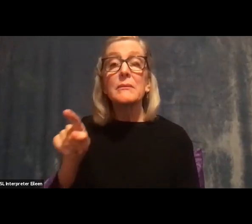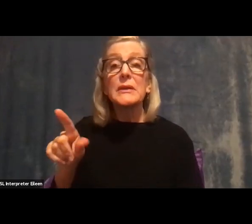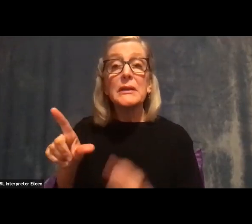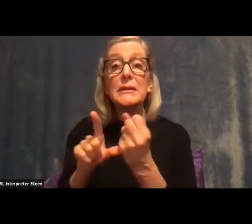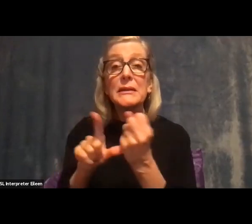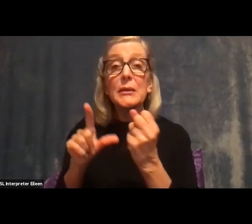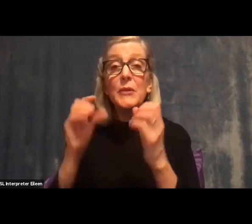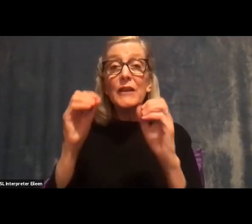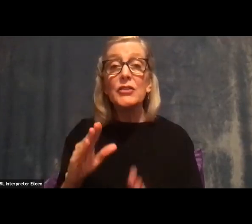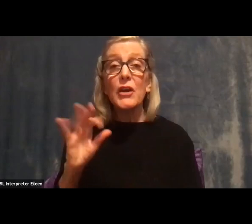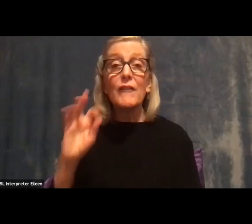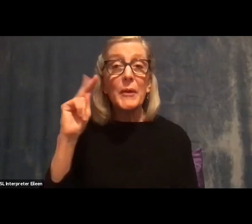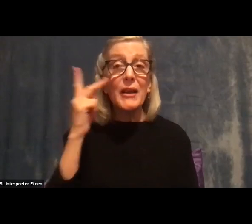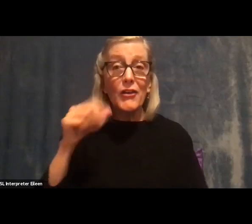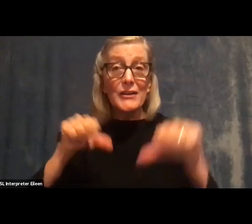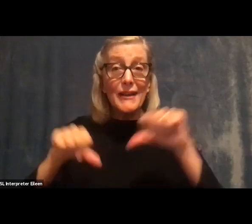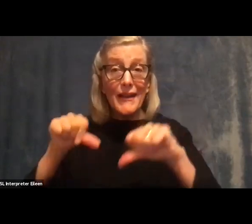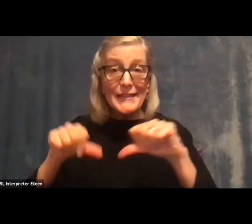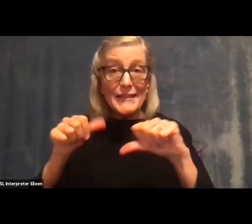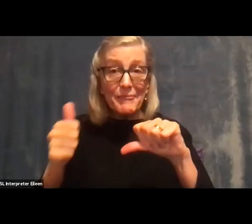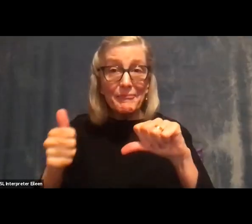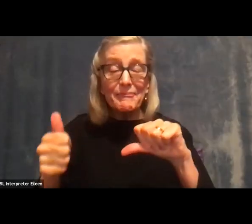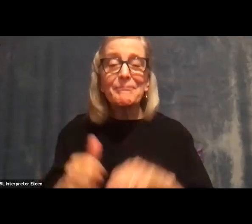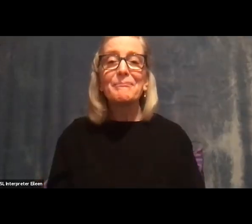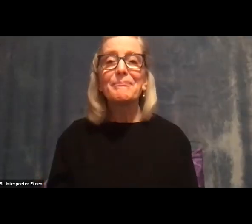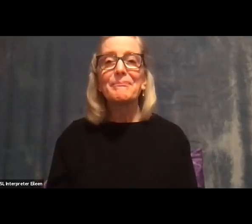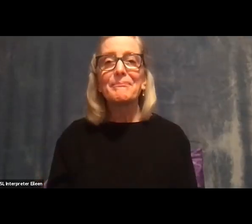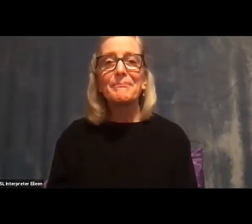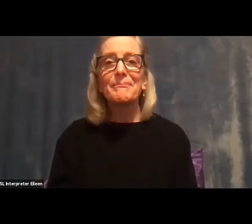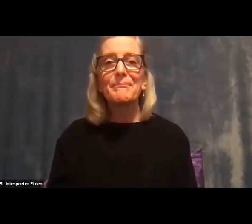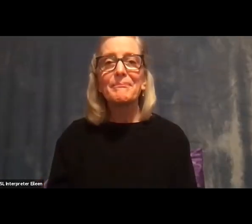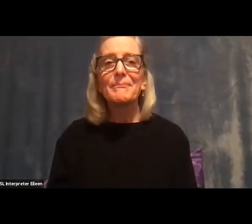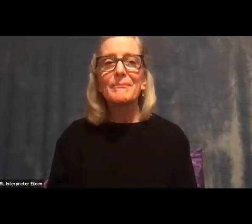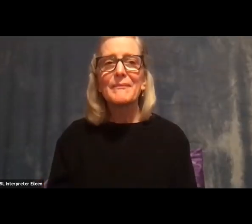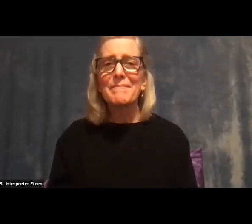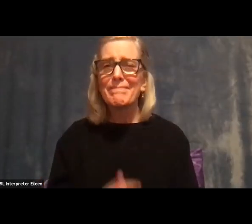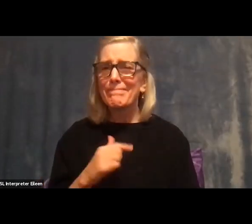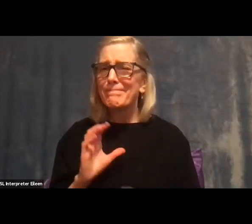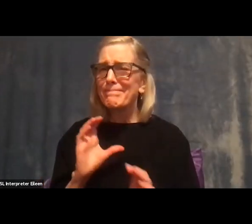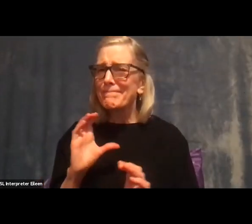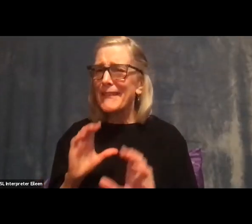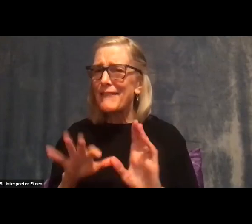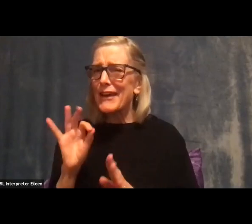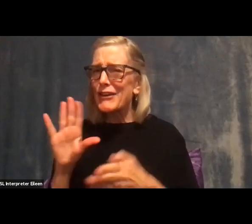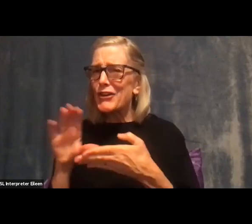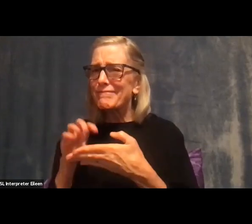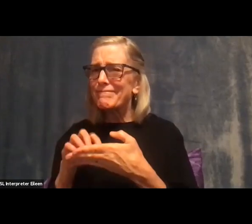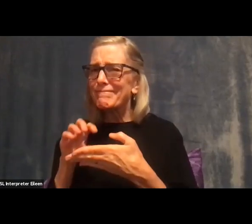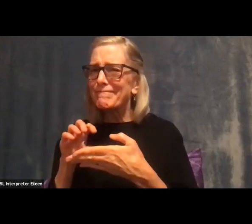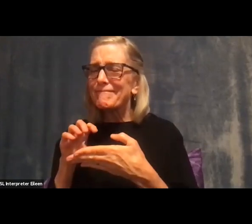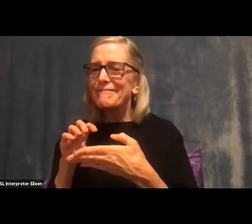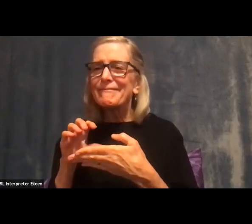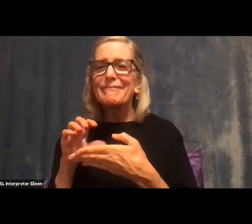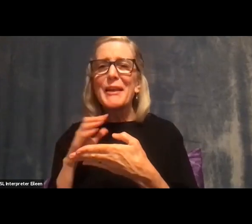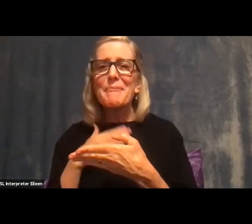science. And, um, I need to find my, my notes